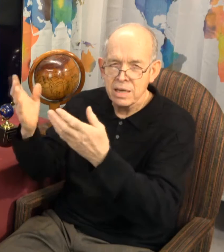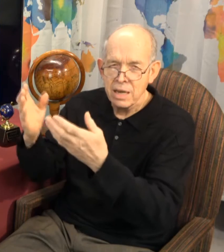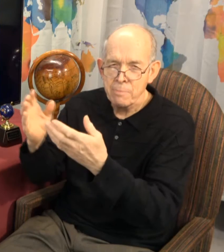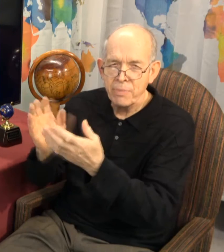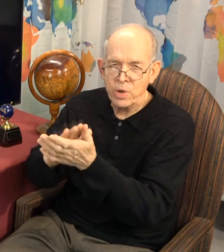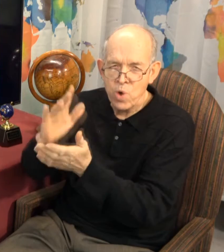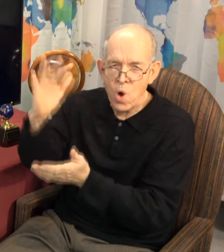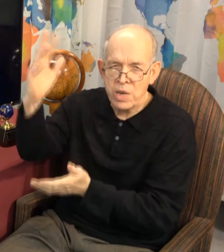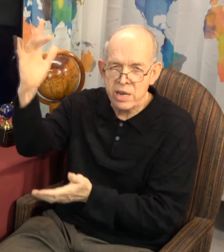Mr. Corby.